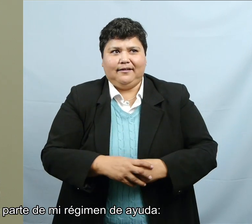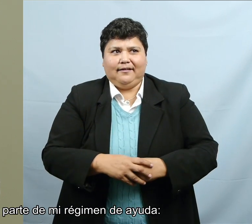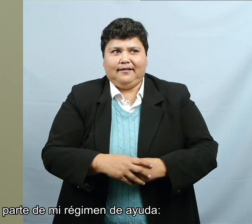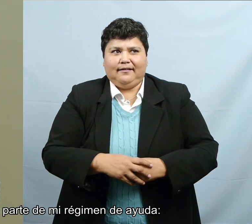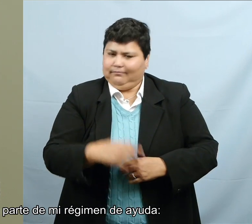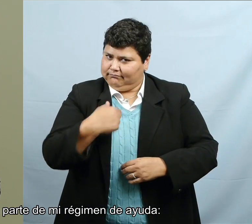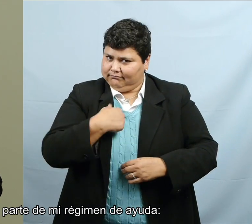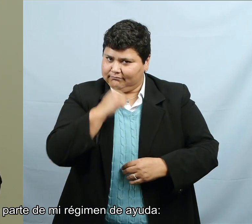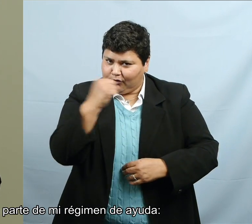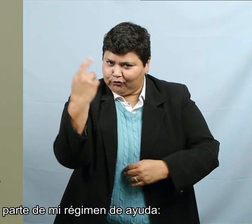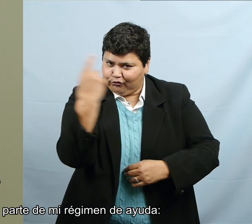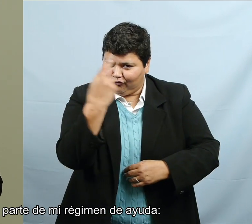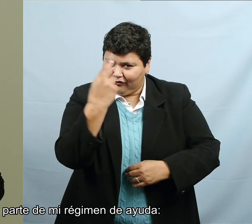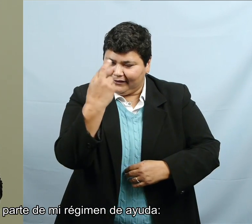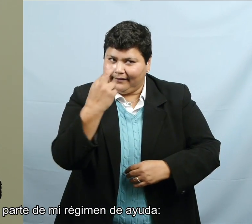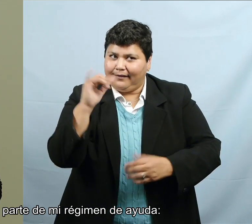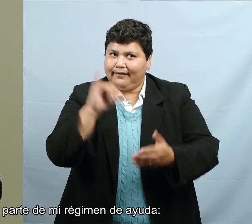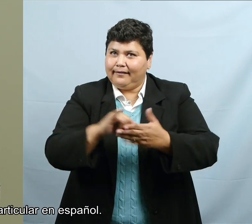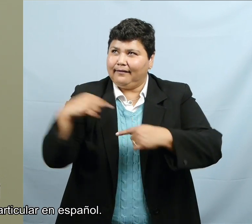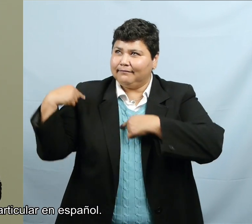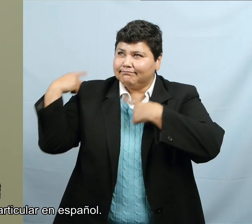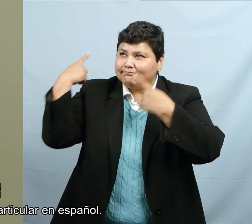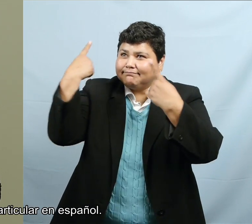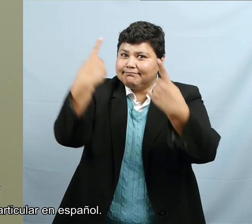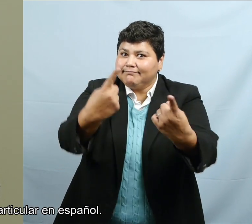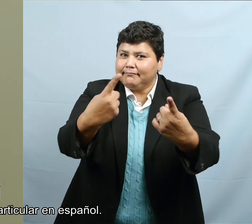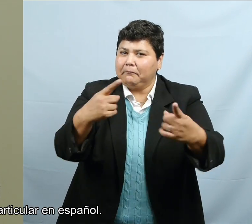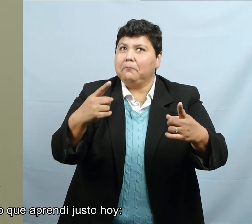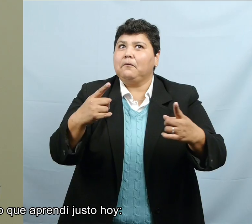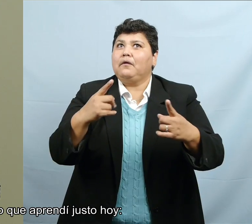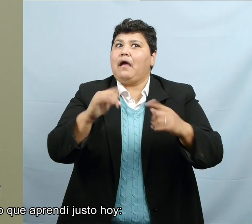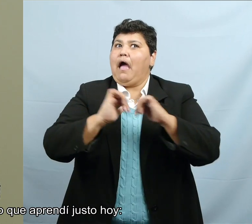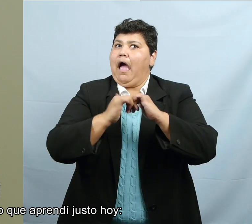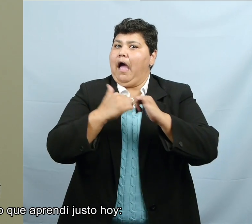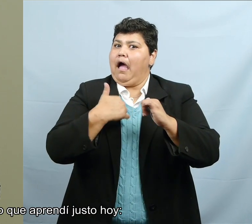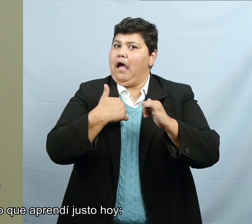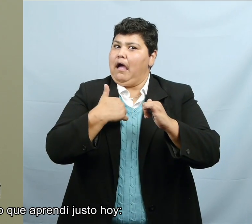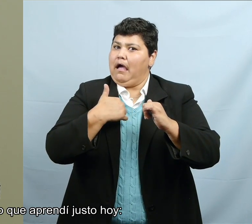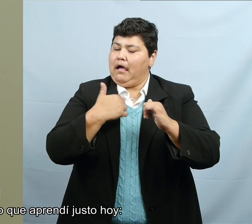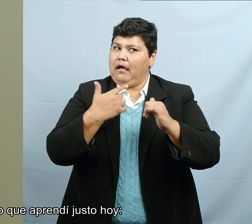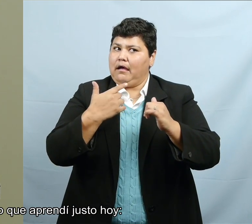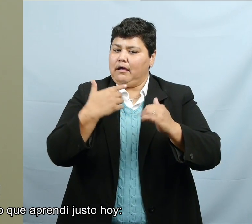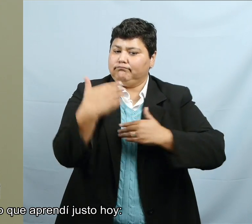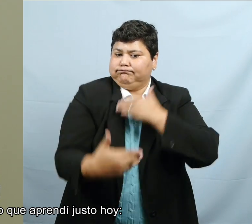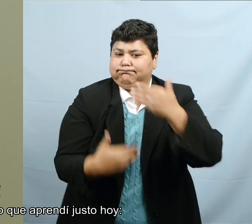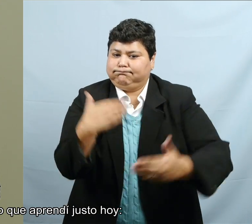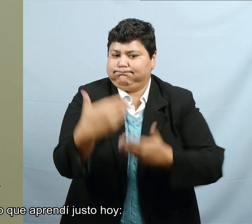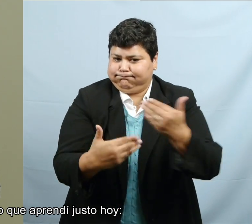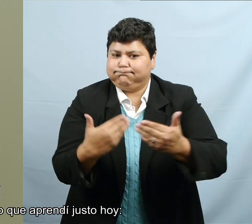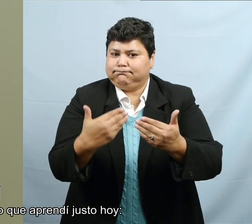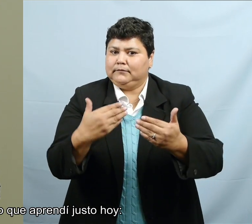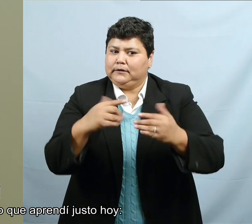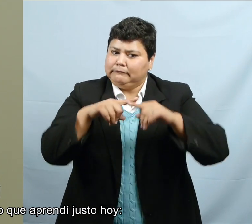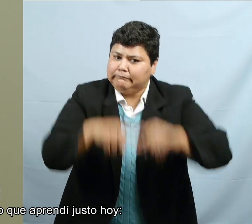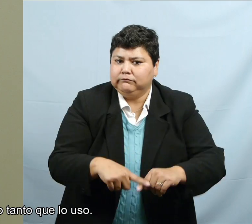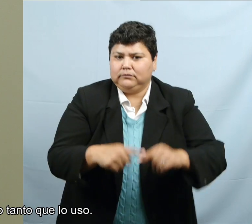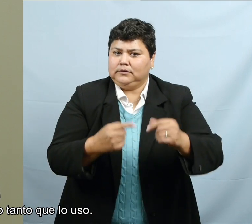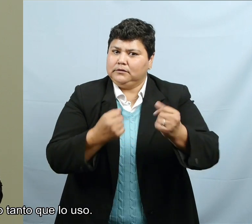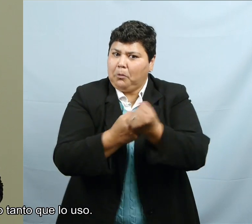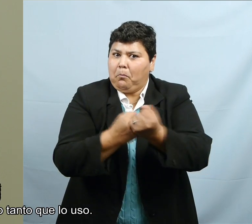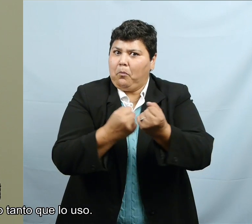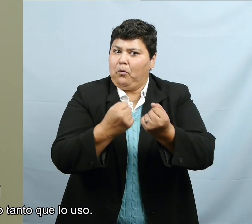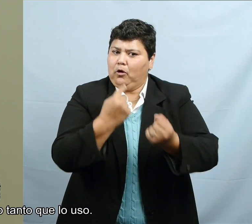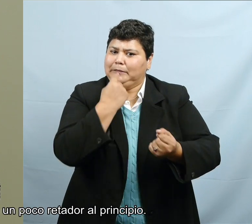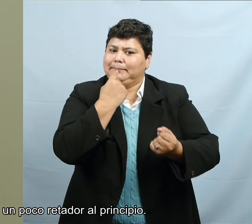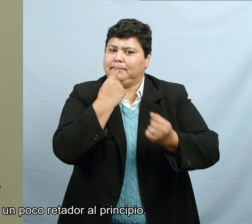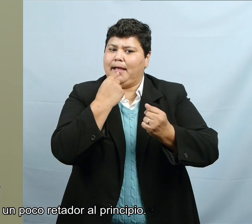actually part of my support system is mouthing the Spanish. It just was like something I just learned today, how much I